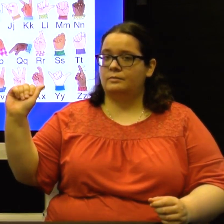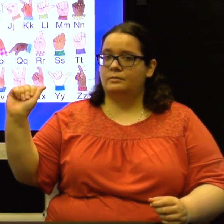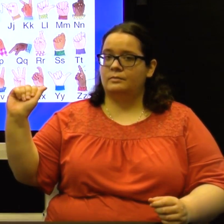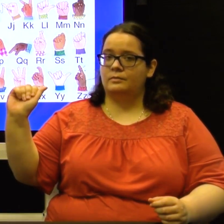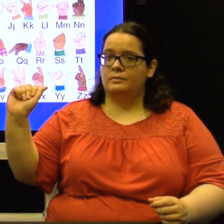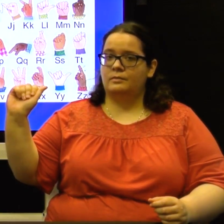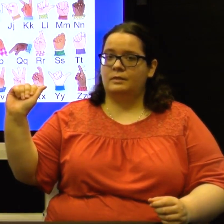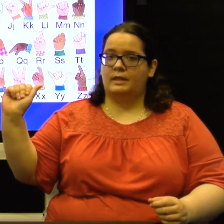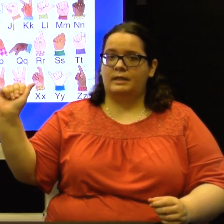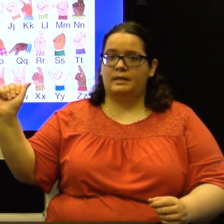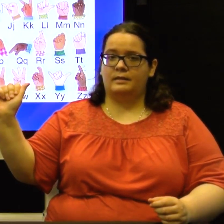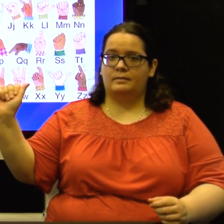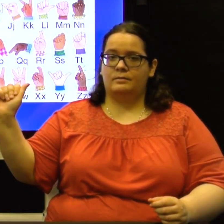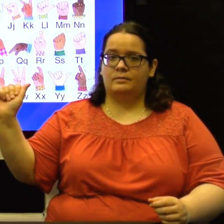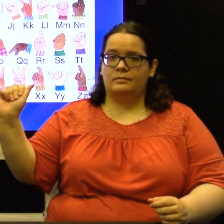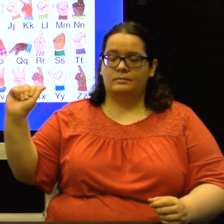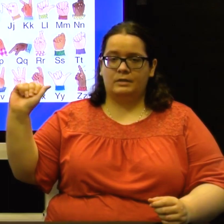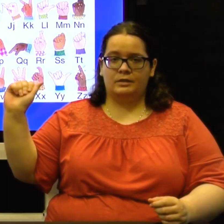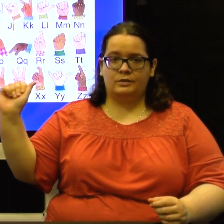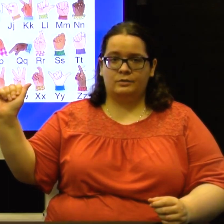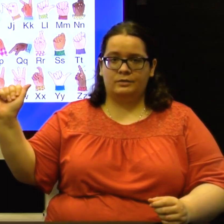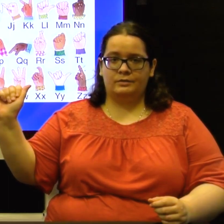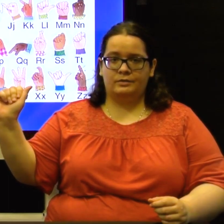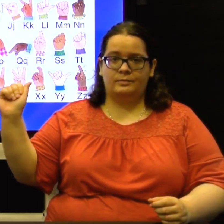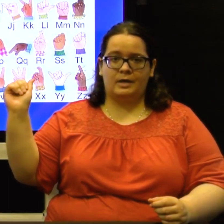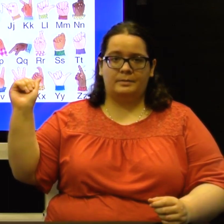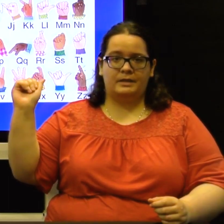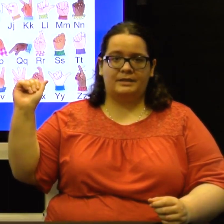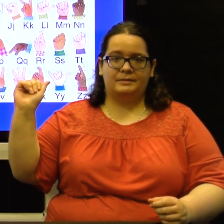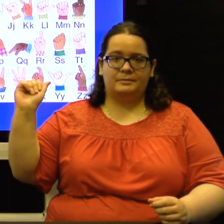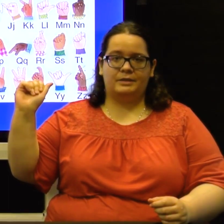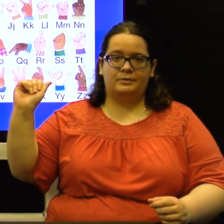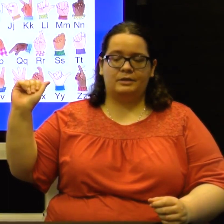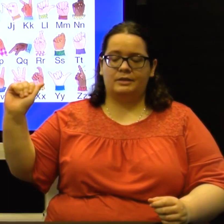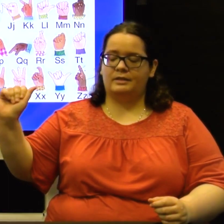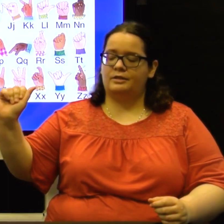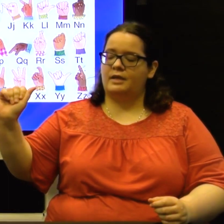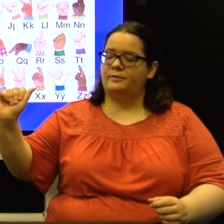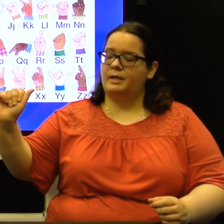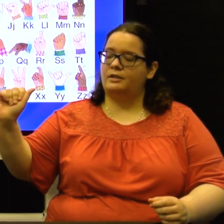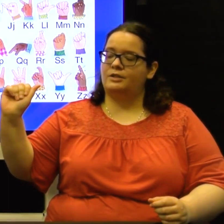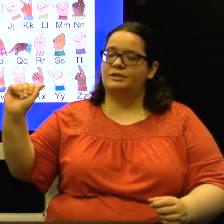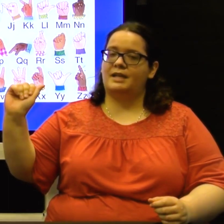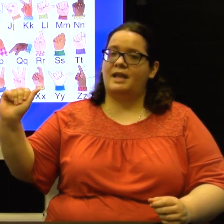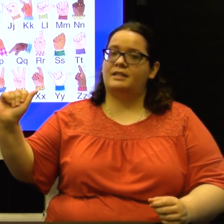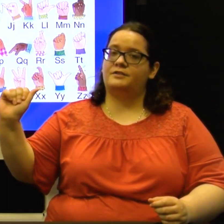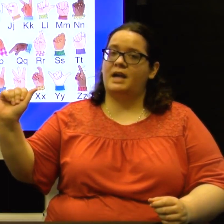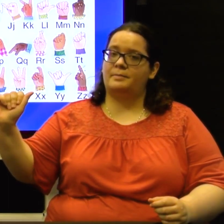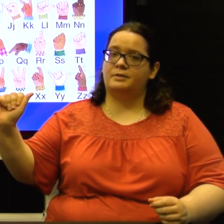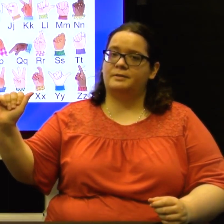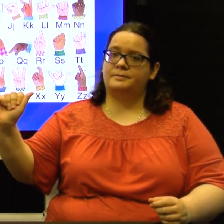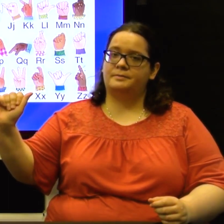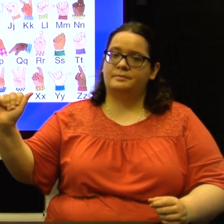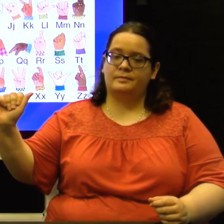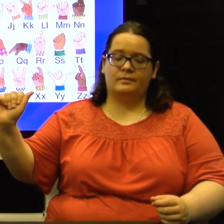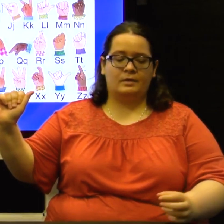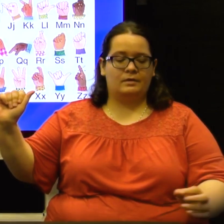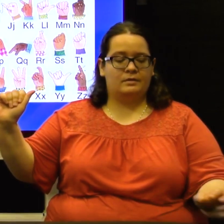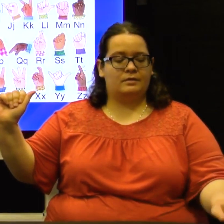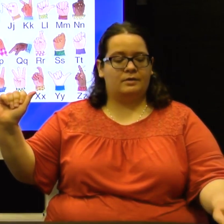like in school, you probably, when you were learning your alphabet, learned A is for apple. So,